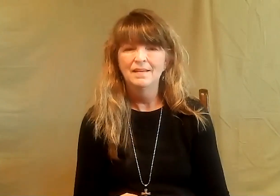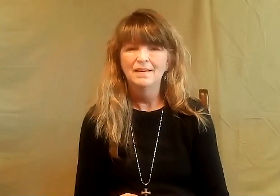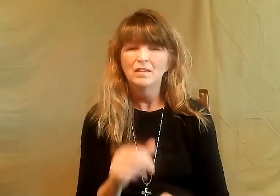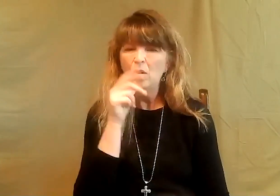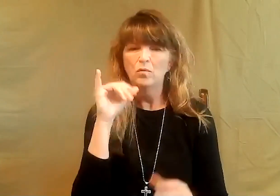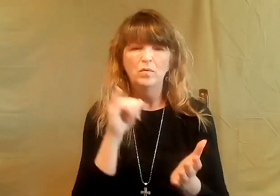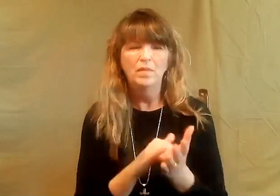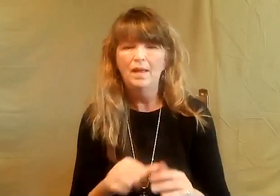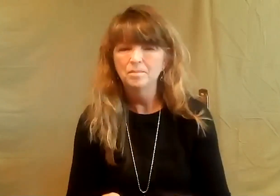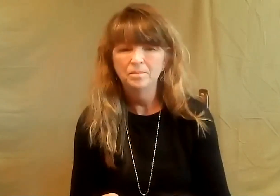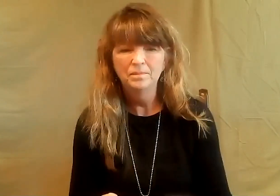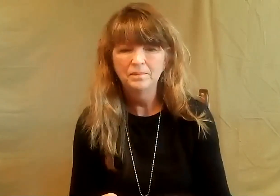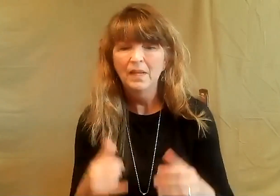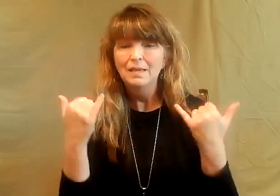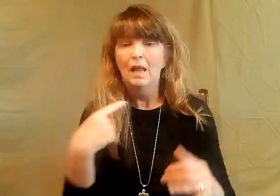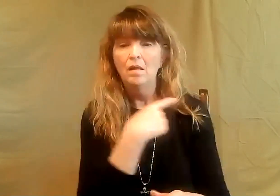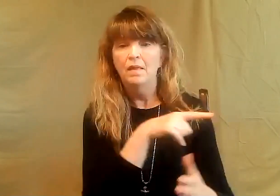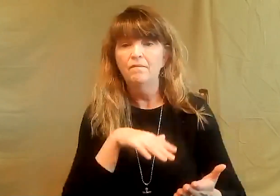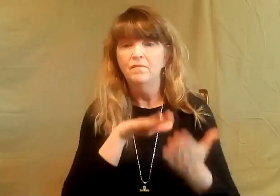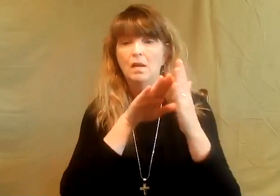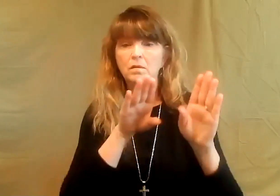that. Do not do that.